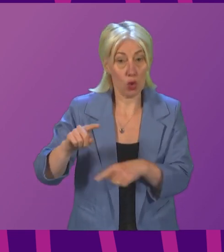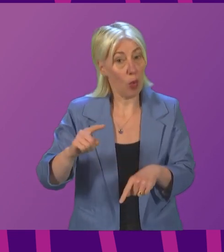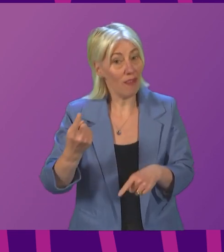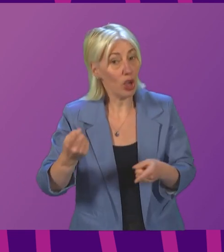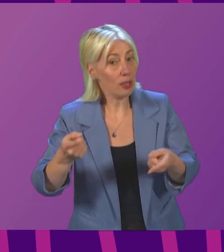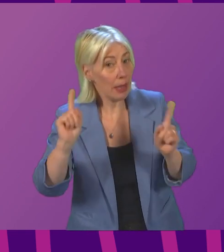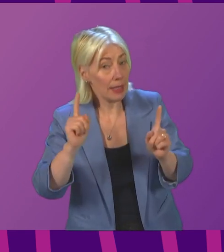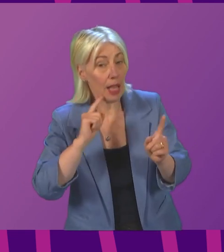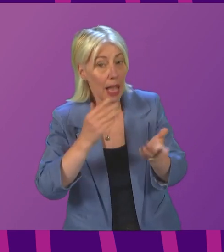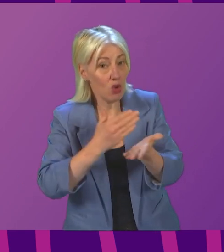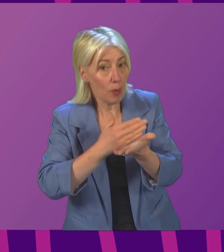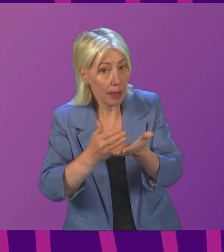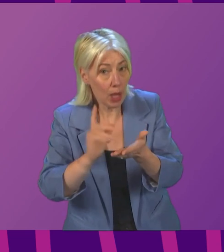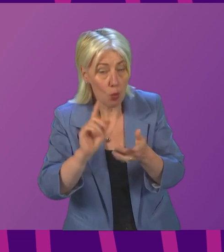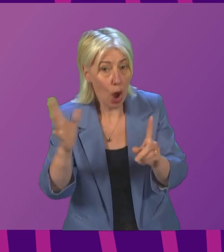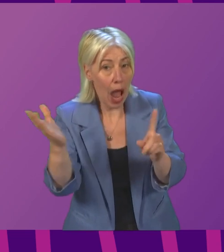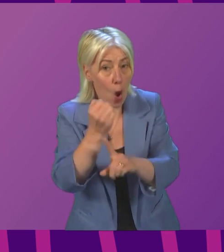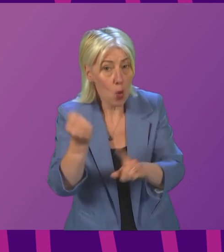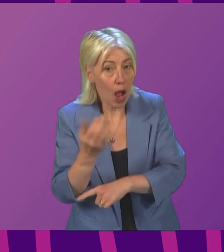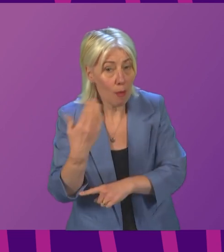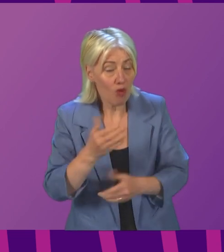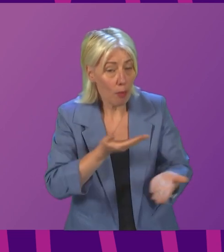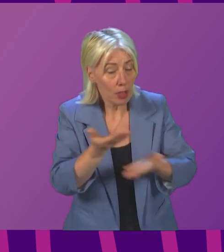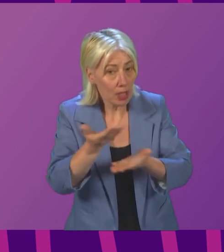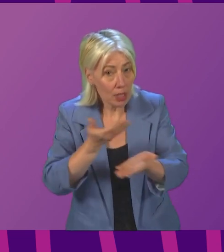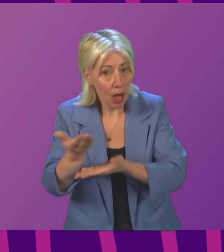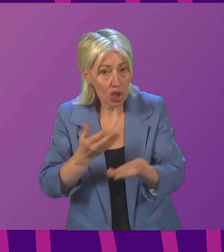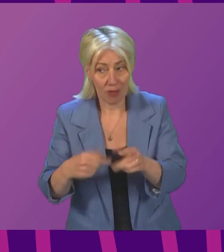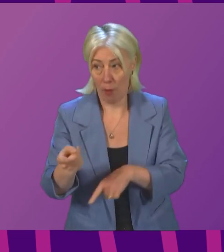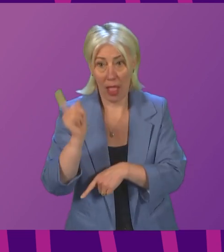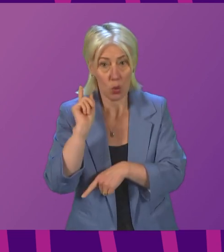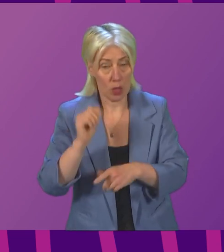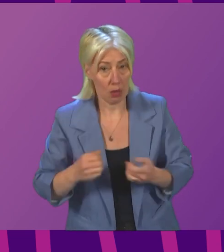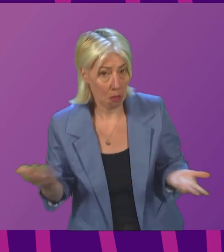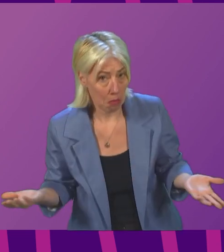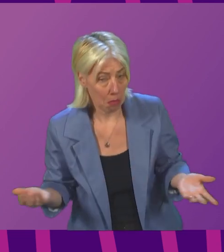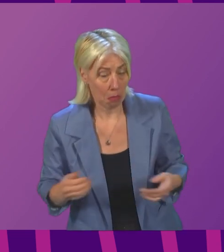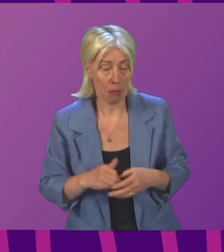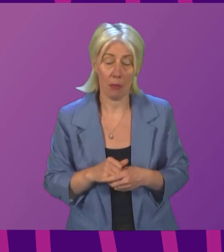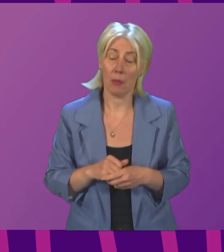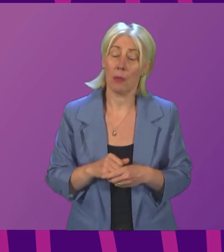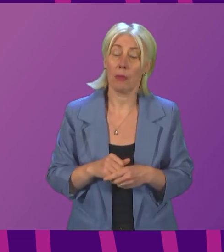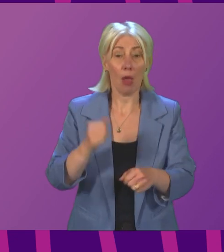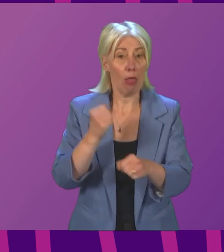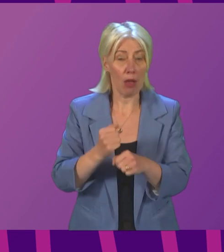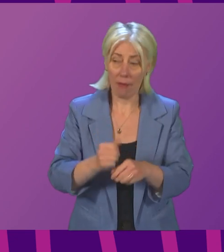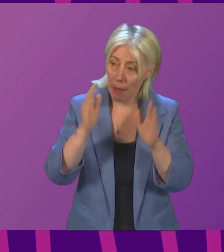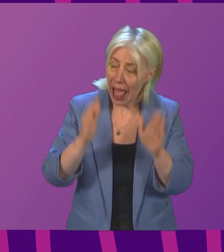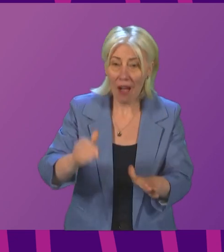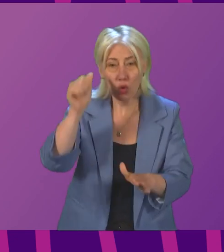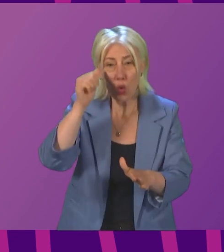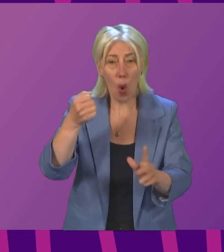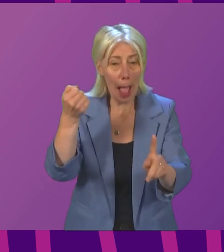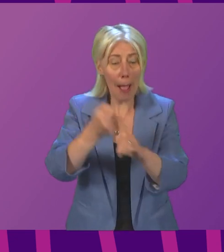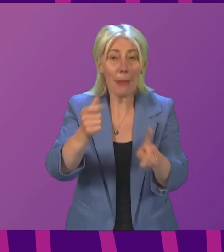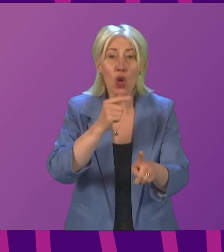answer and tell us the outcome of those discussions over the last week? The Government must know who might be impacted.